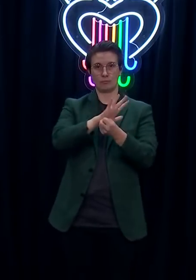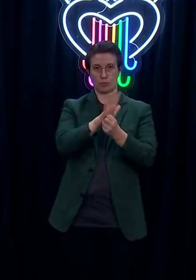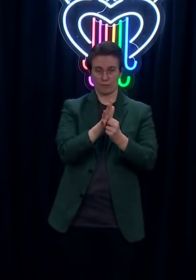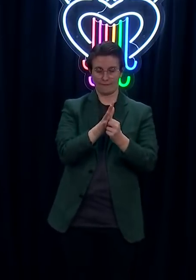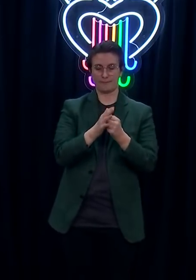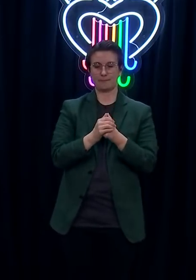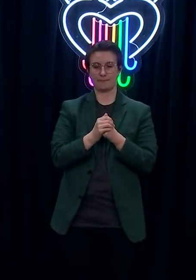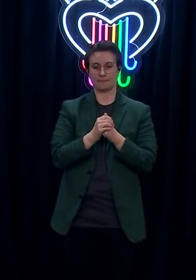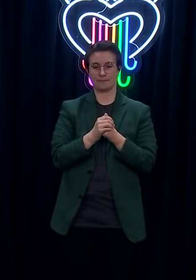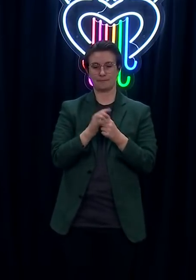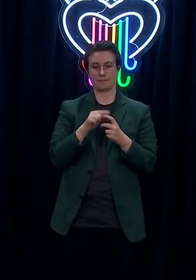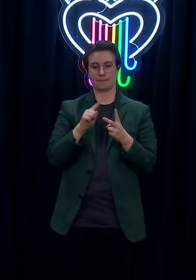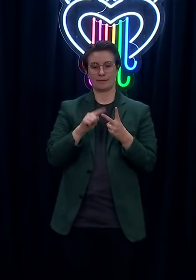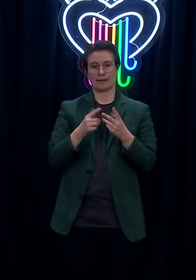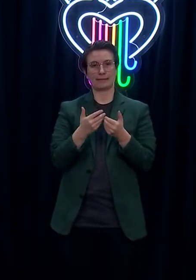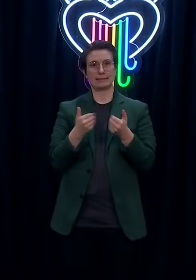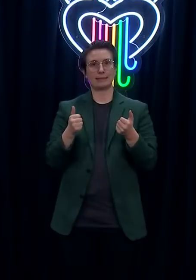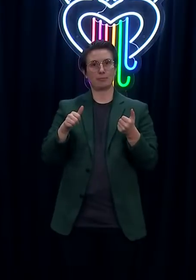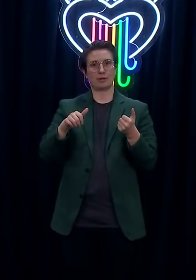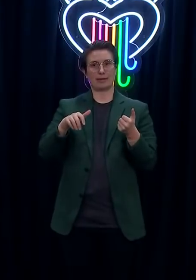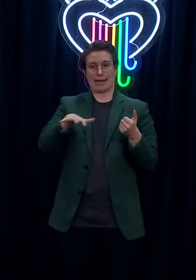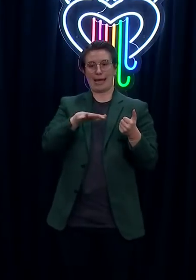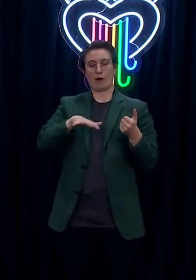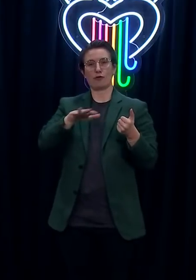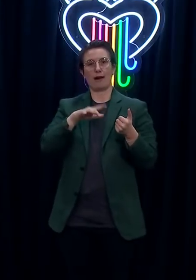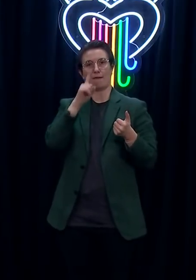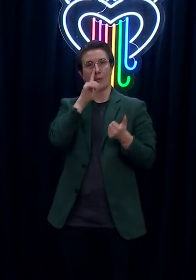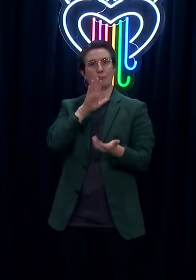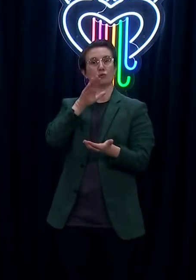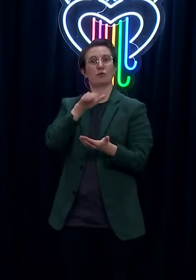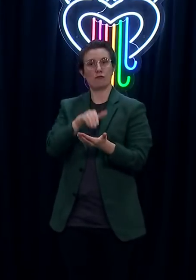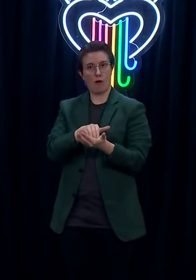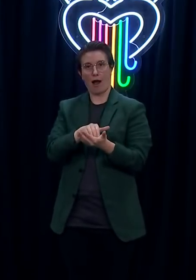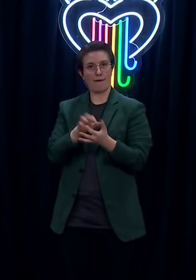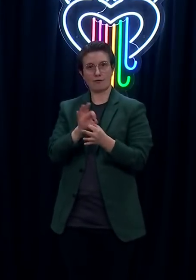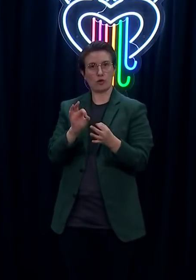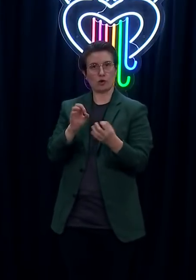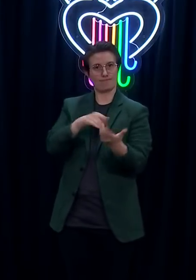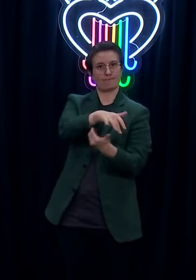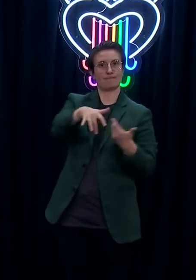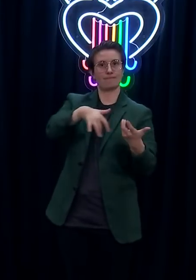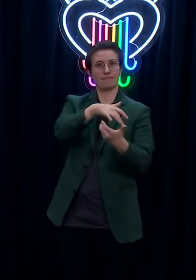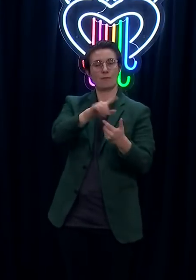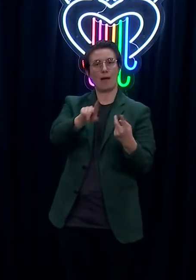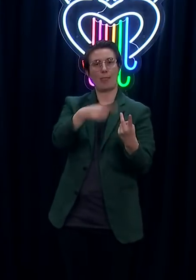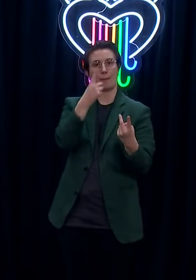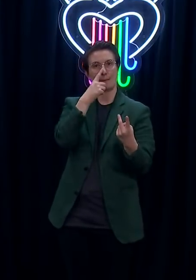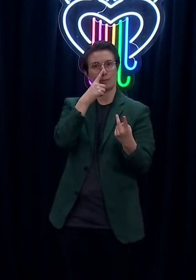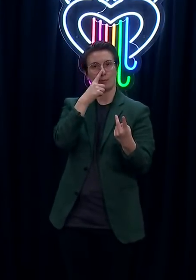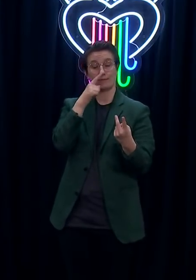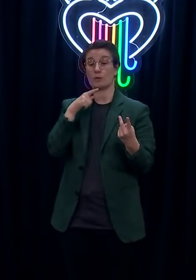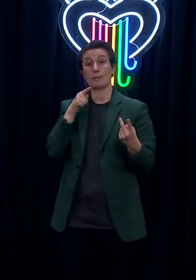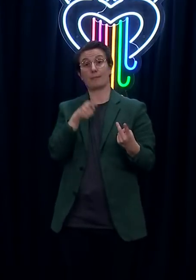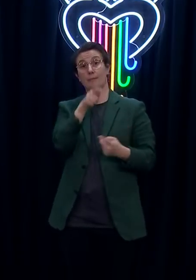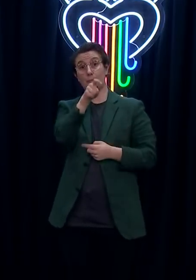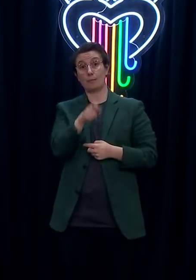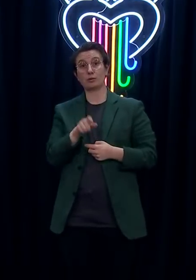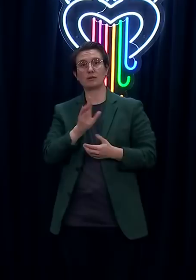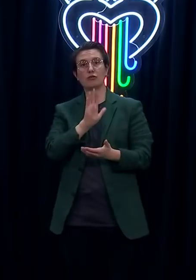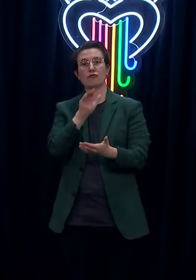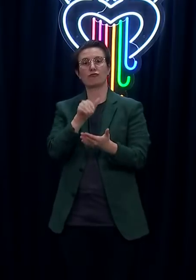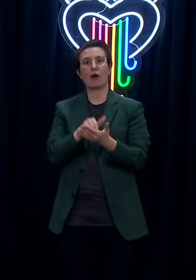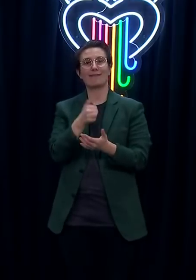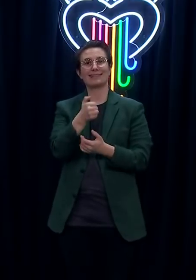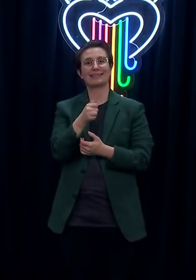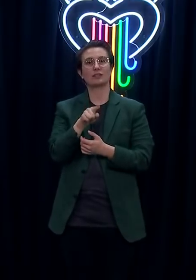newly received individuals from others. This individual arrived at 6.45pm on Friday night, was tested on